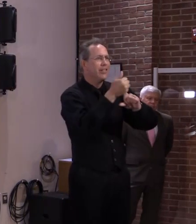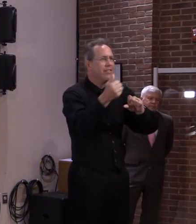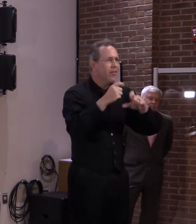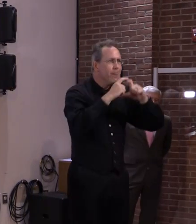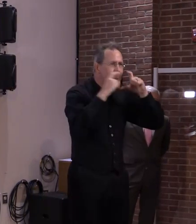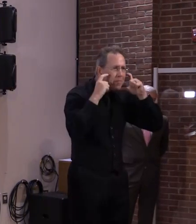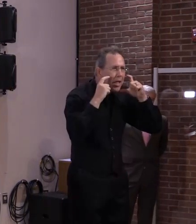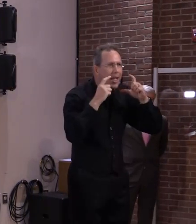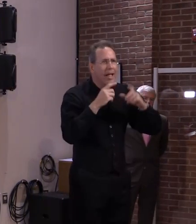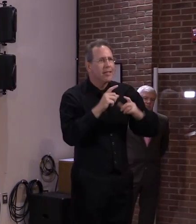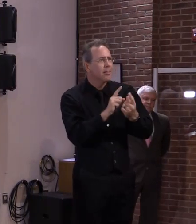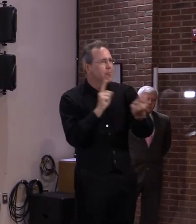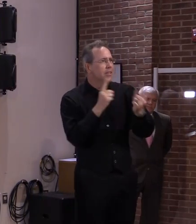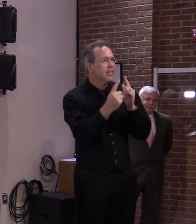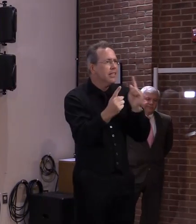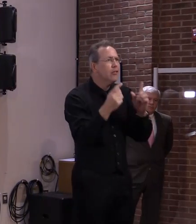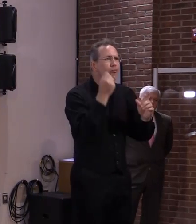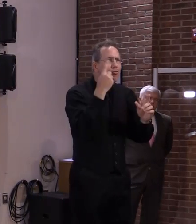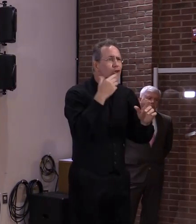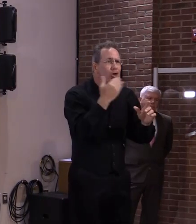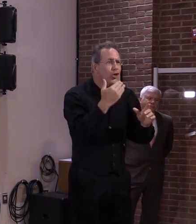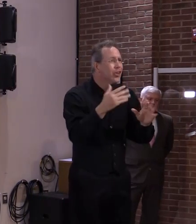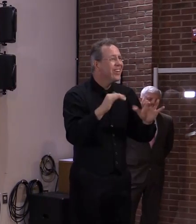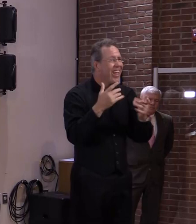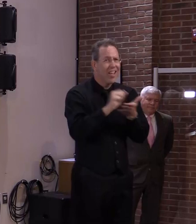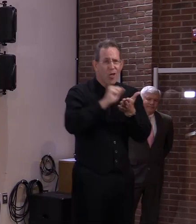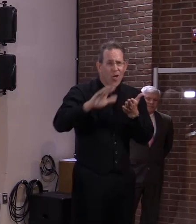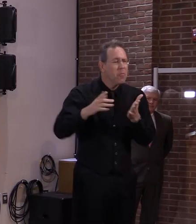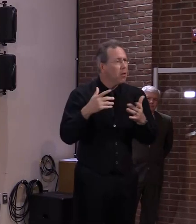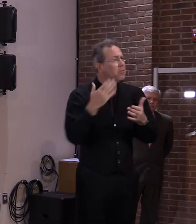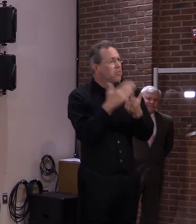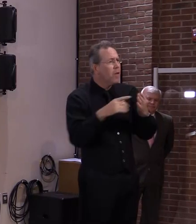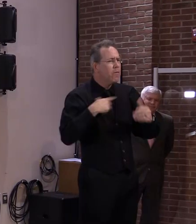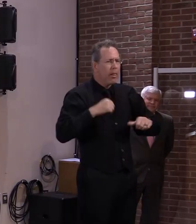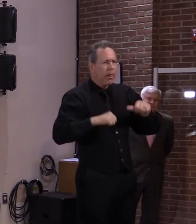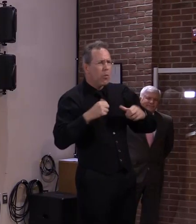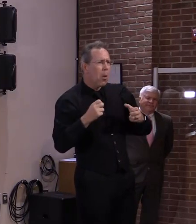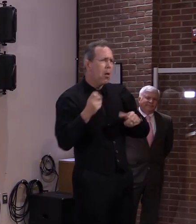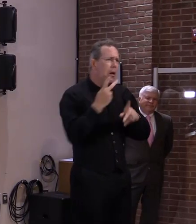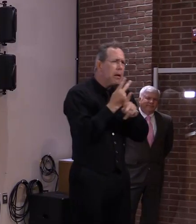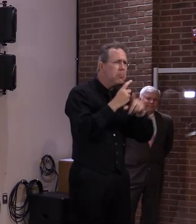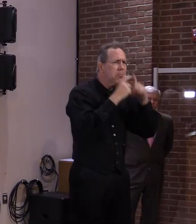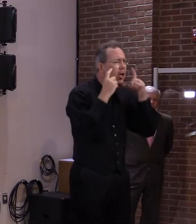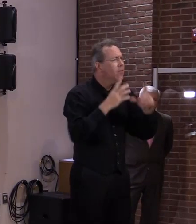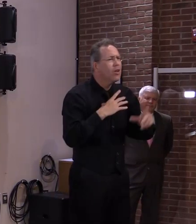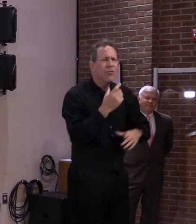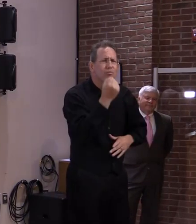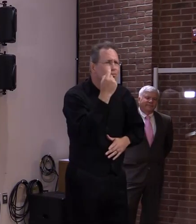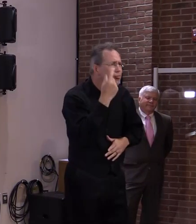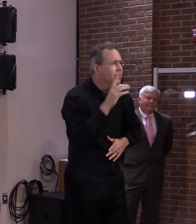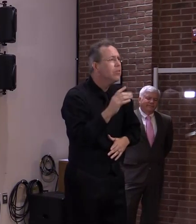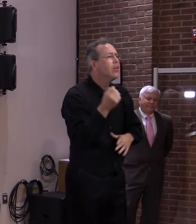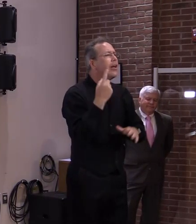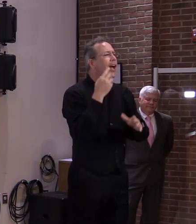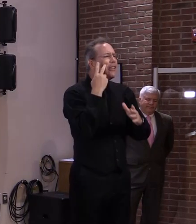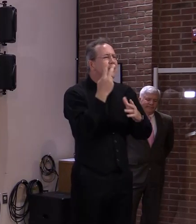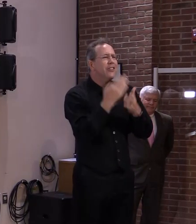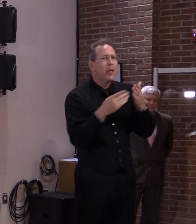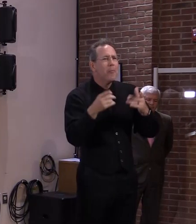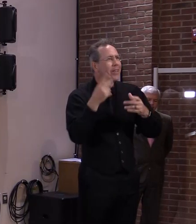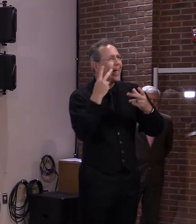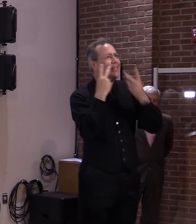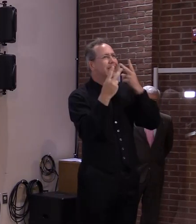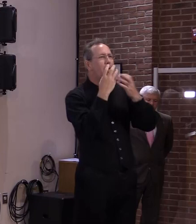mask, and I've already seen more smiles in the last day than I have for months. One side effect of less